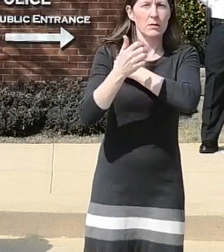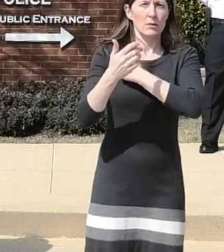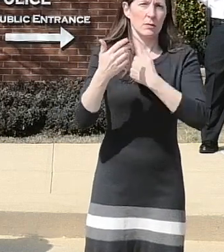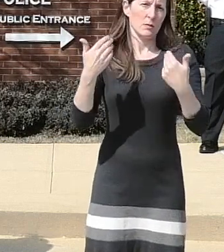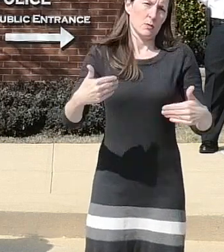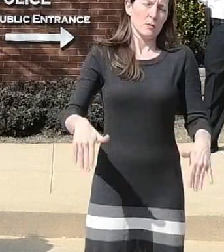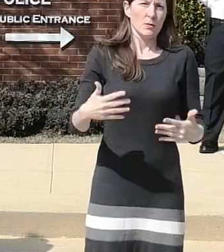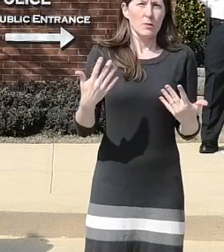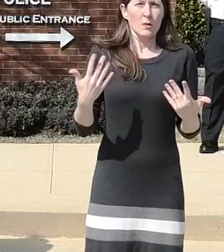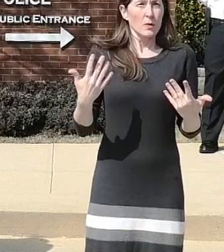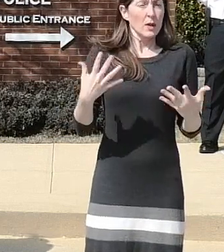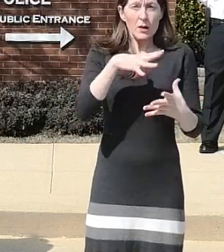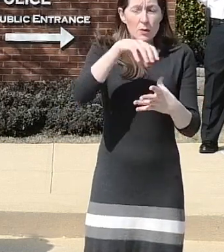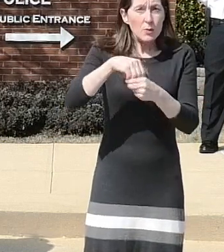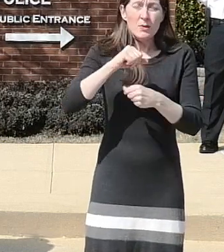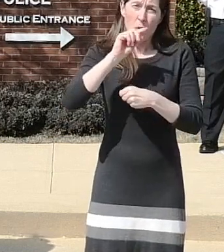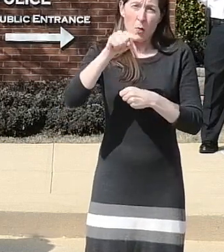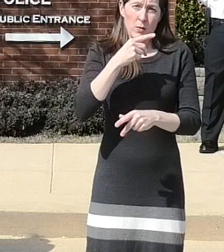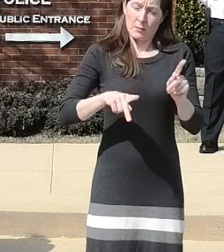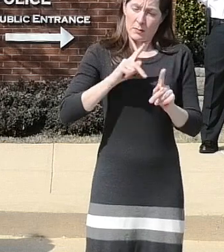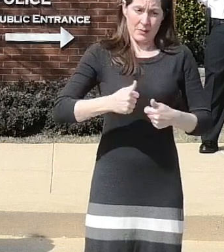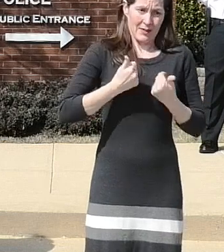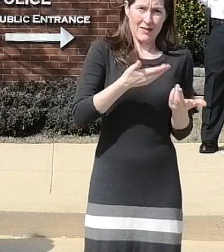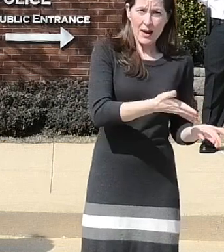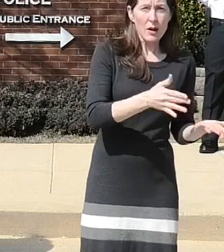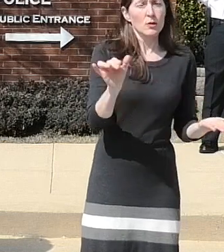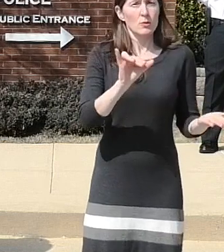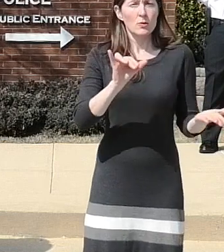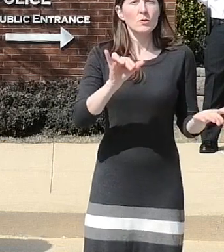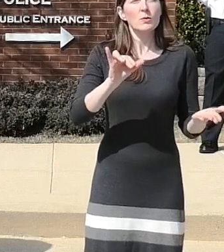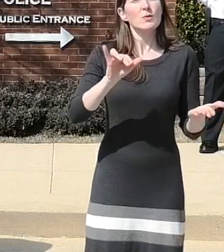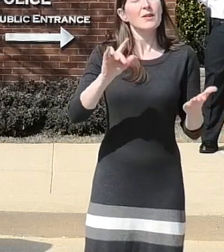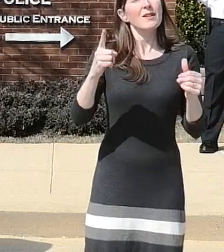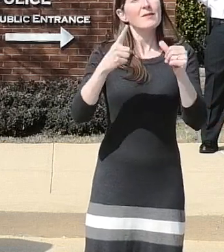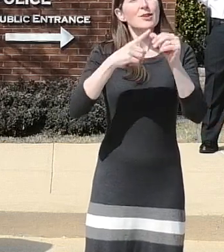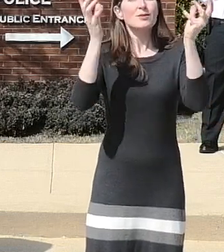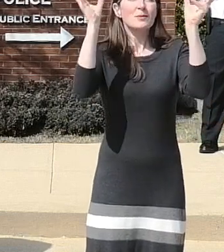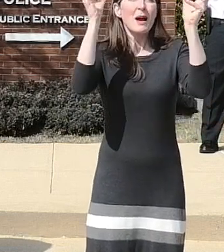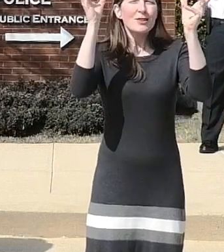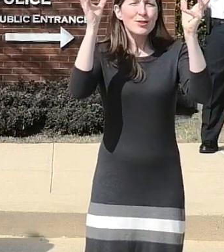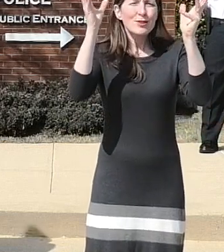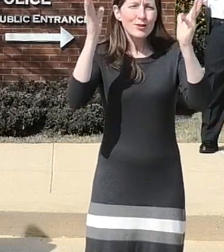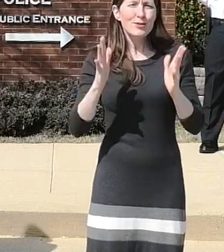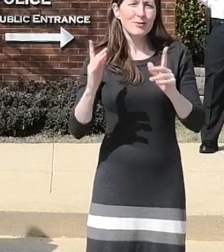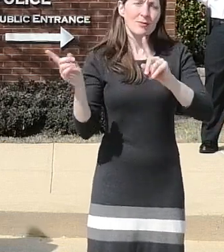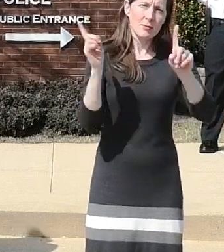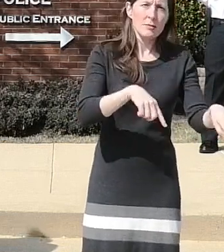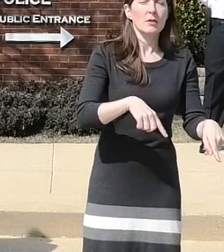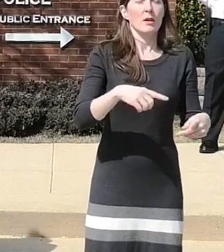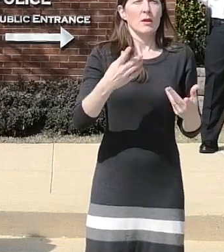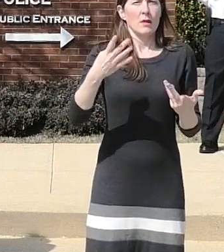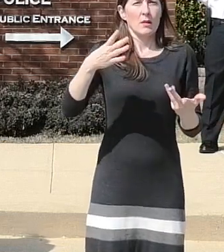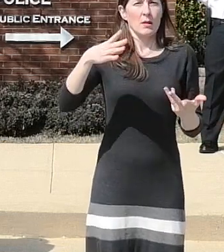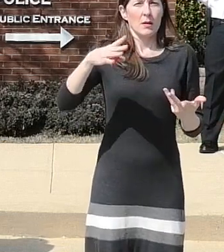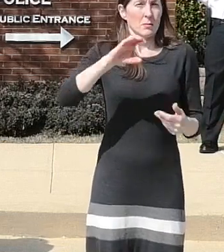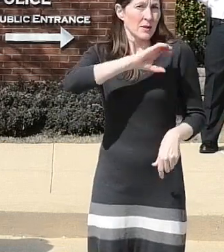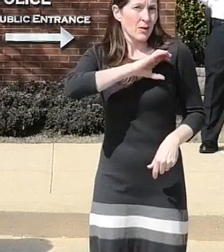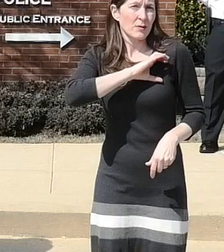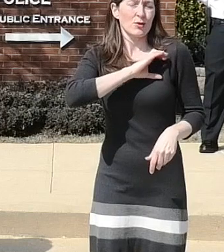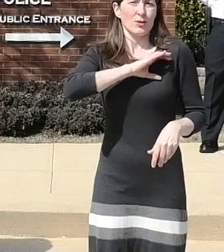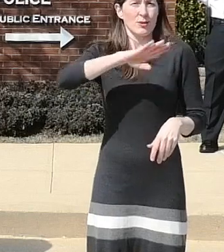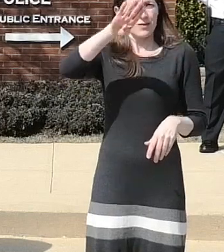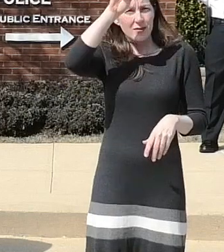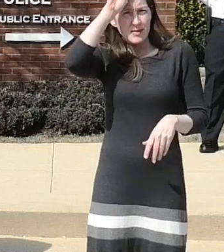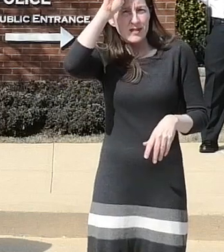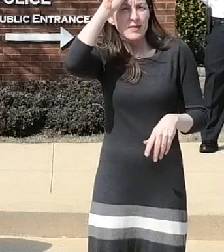our first responders police officers firefighters those who run in when